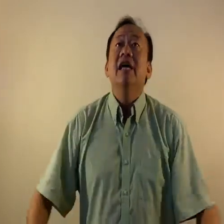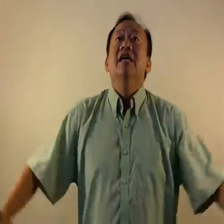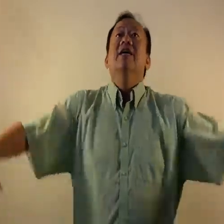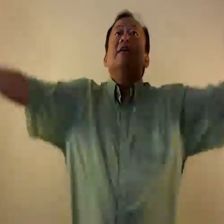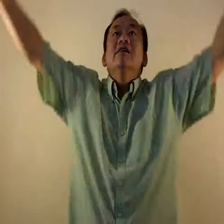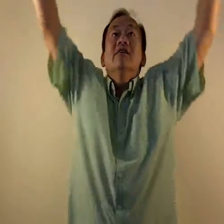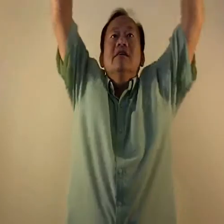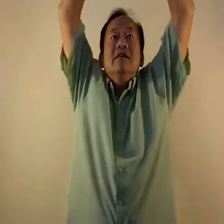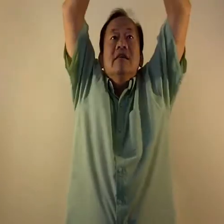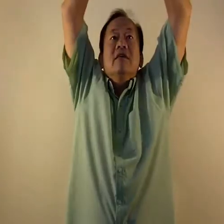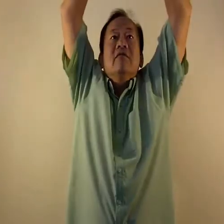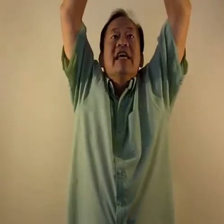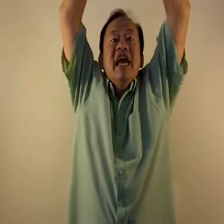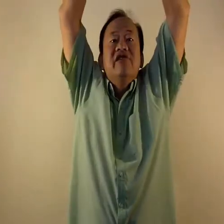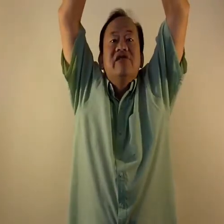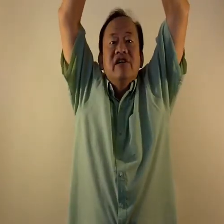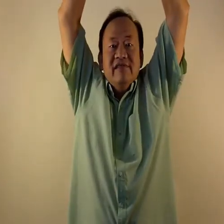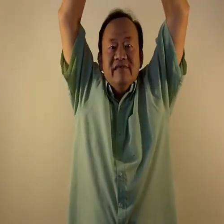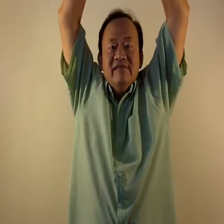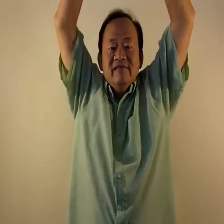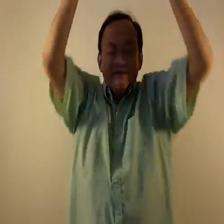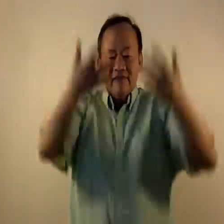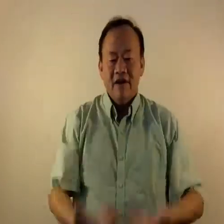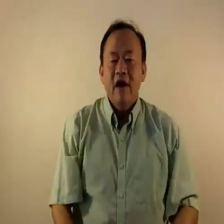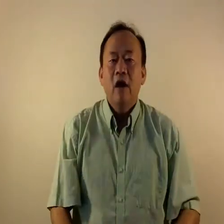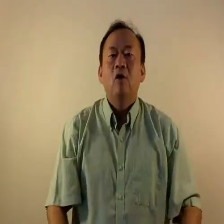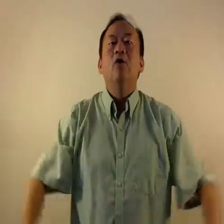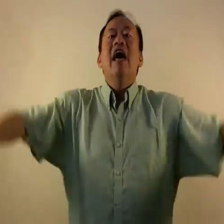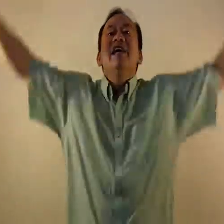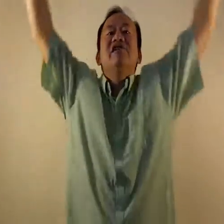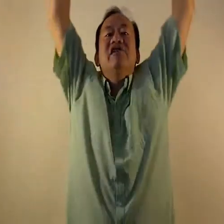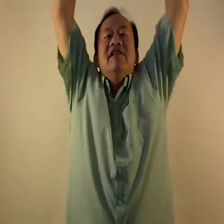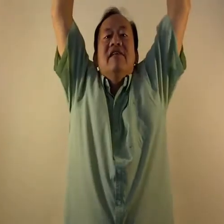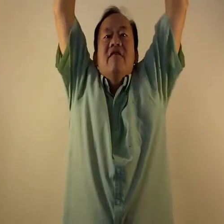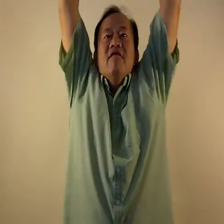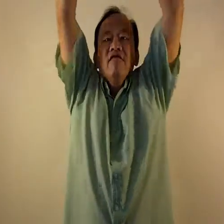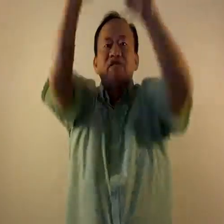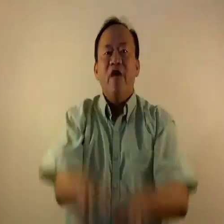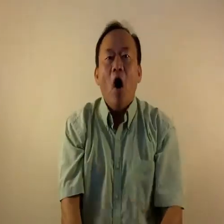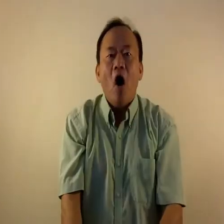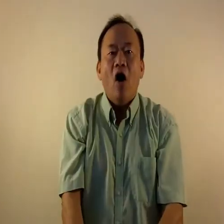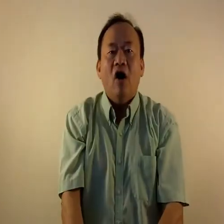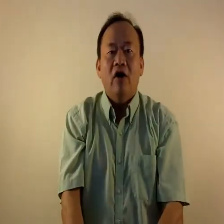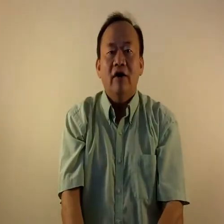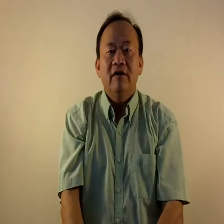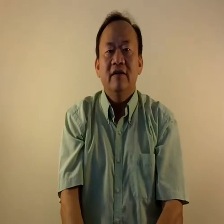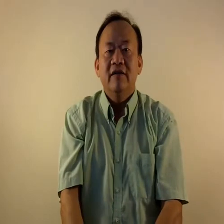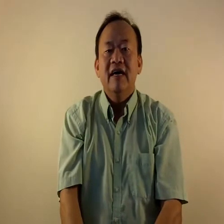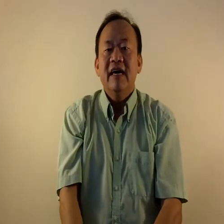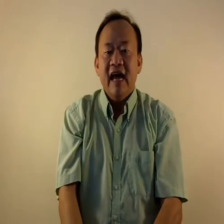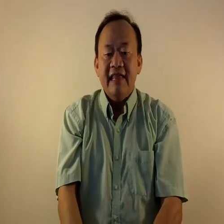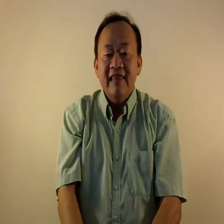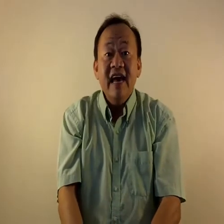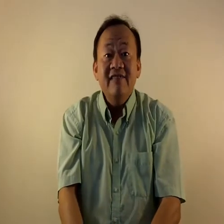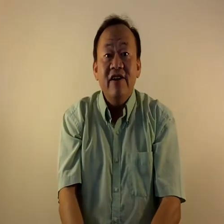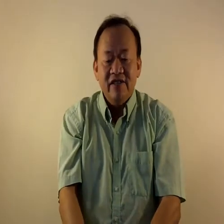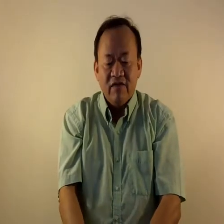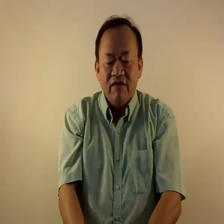say, Creation. Creation. Fall. And then there's the